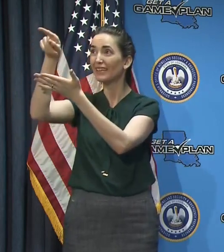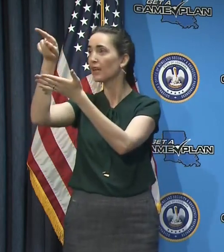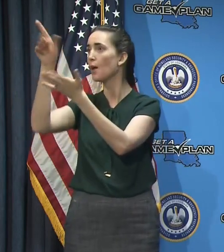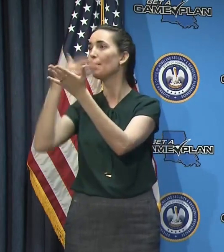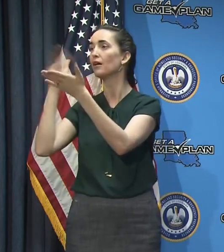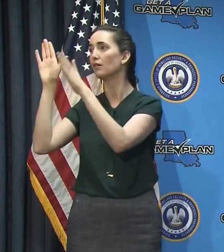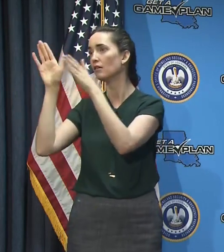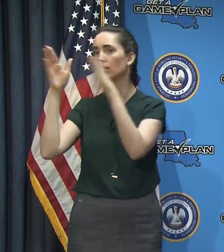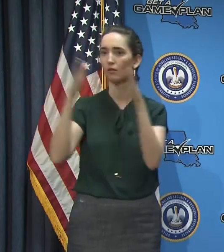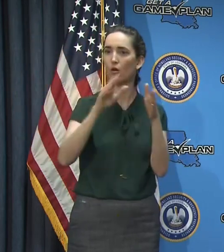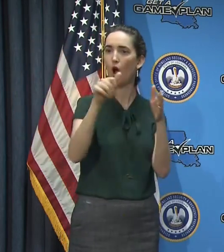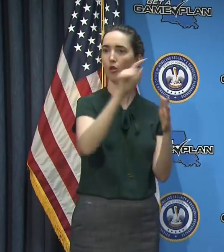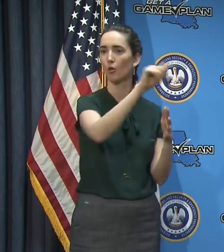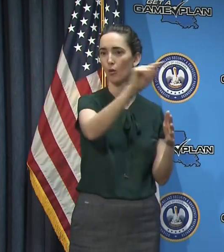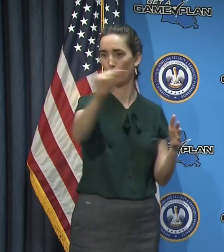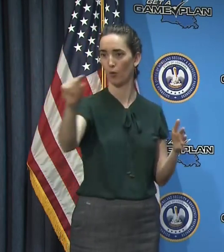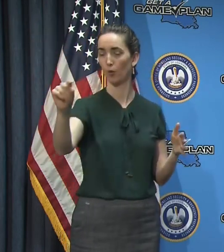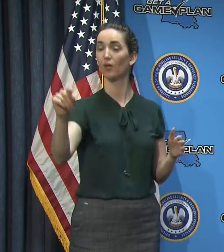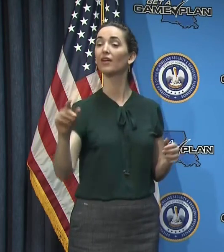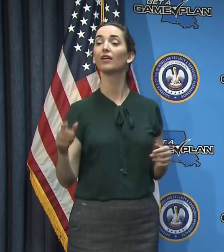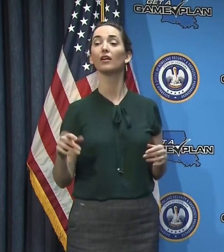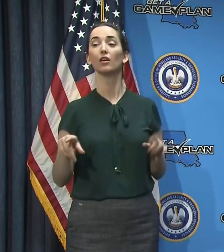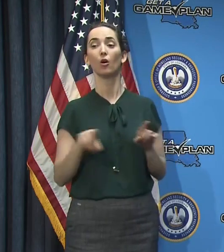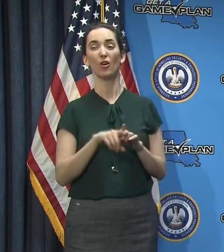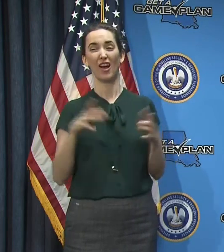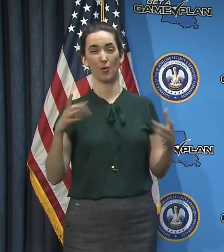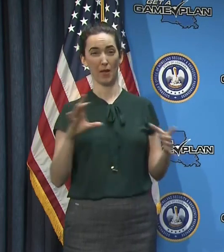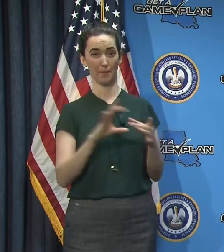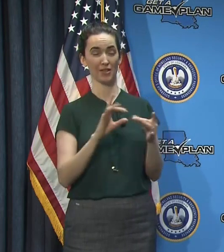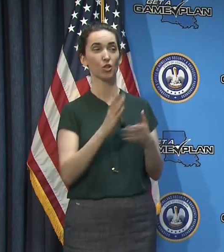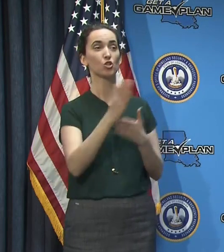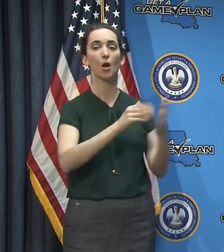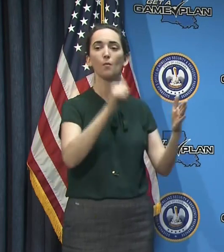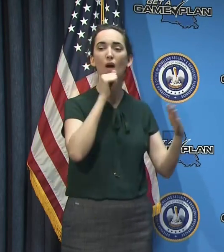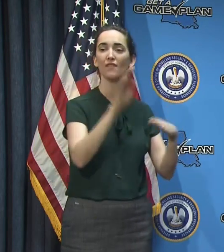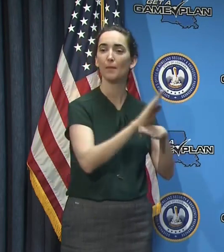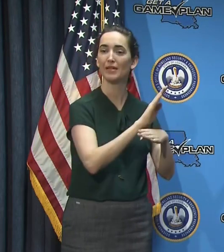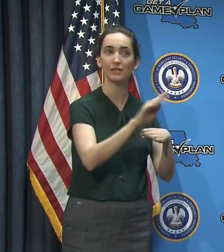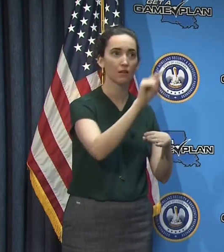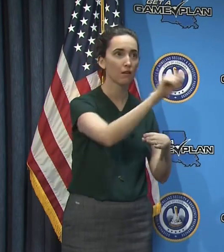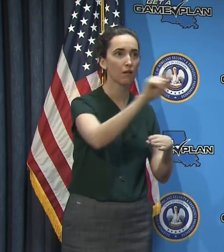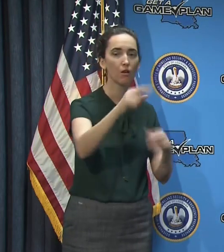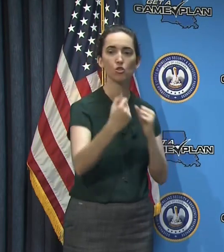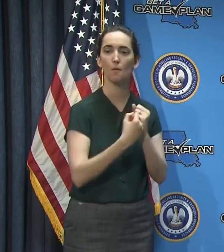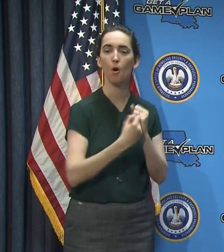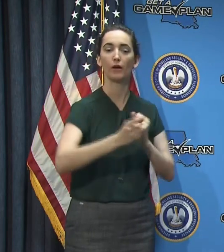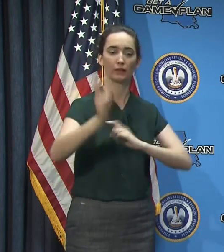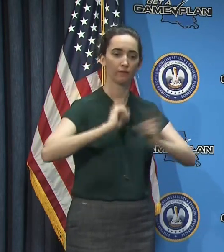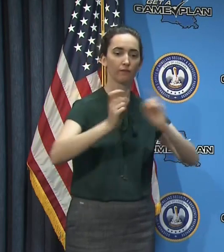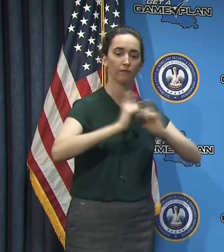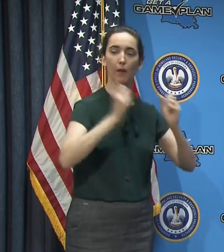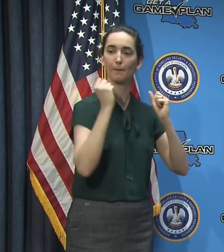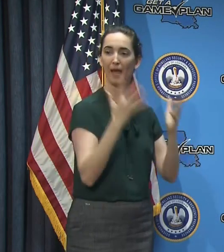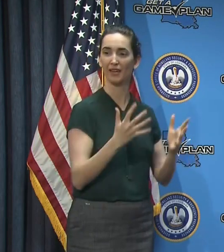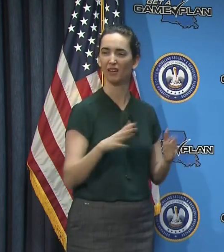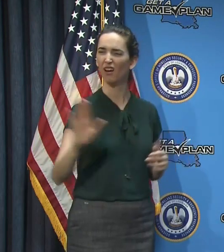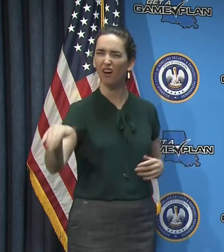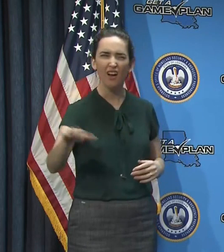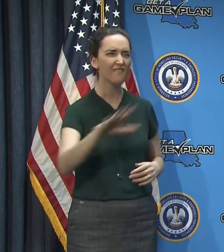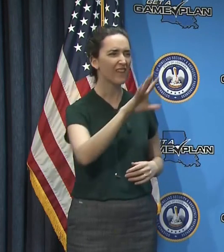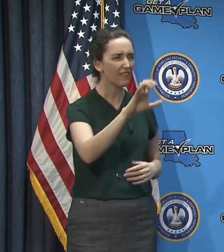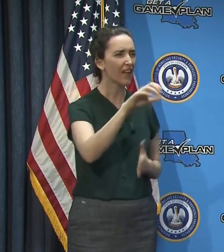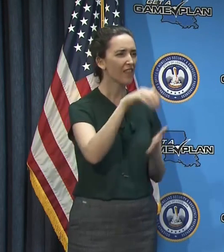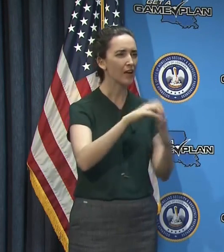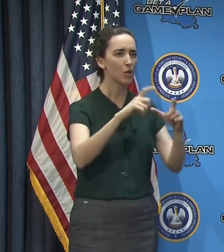starting to get much more support, uh, from the private sector via donations, uh, as well. I mean, 500,000